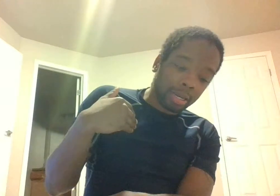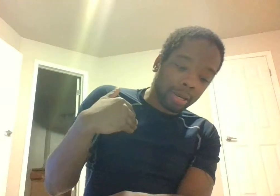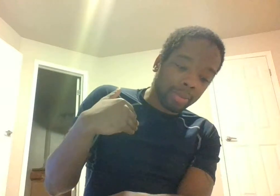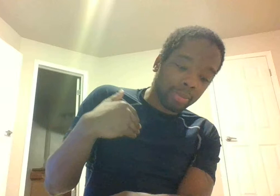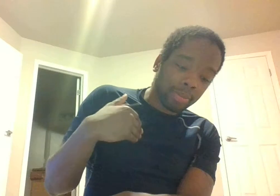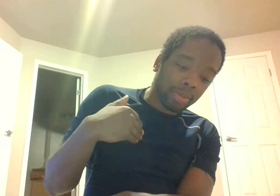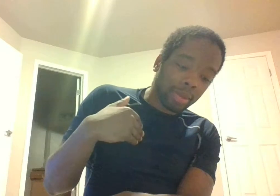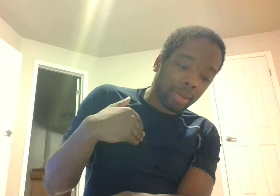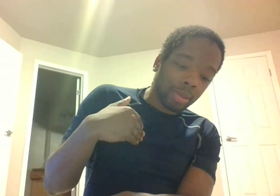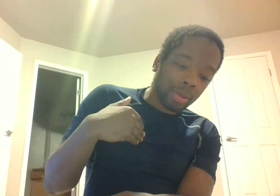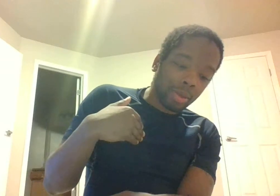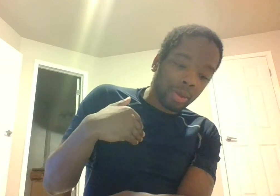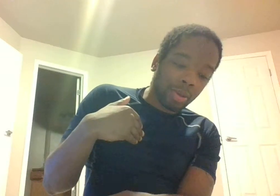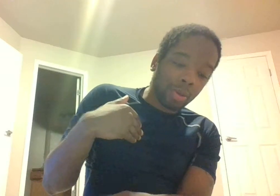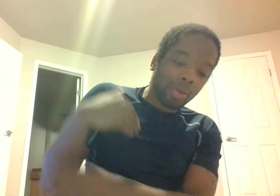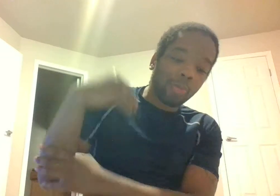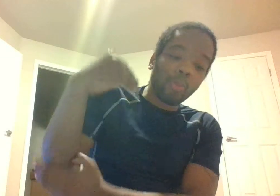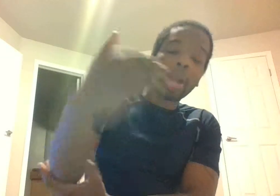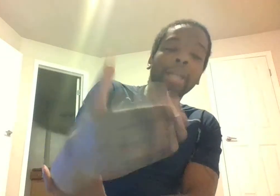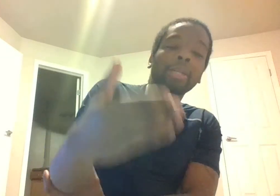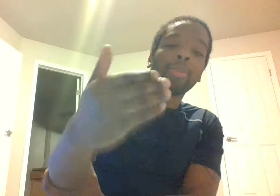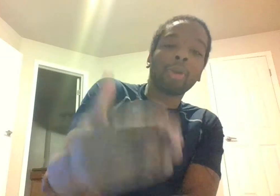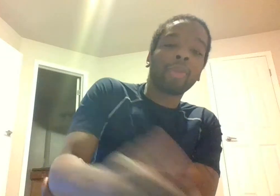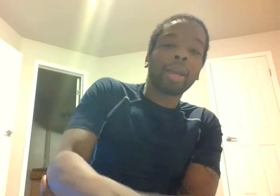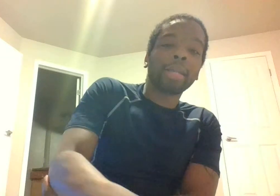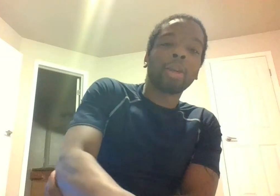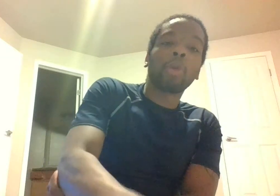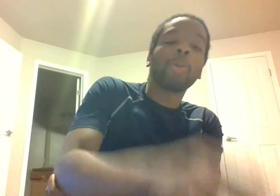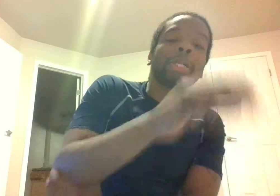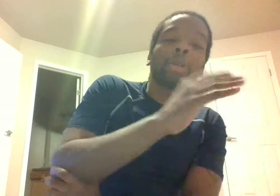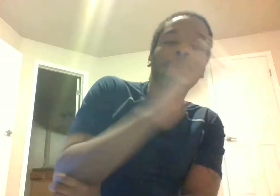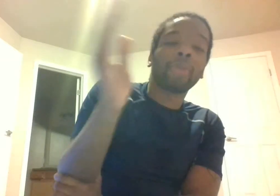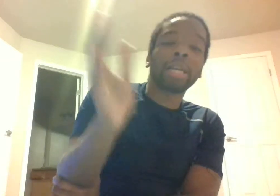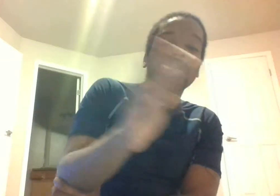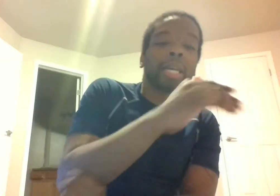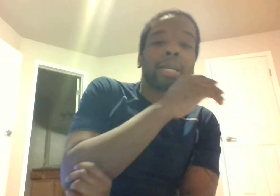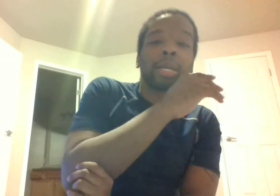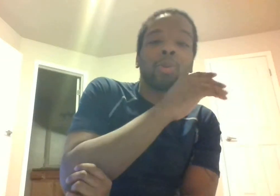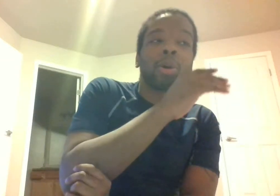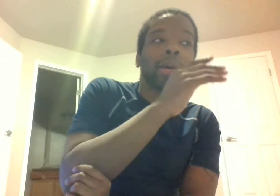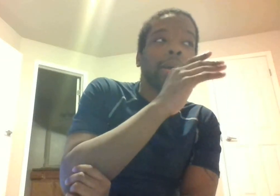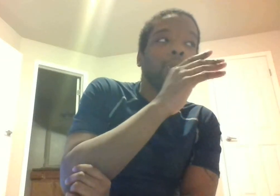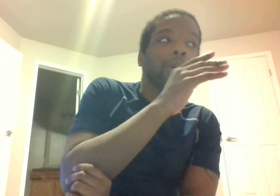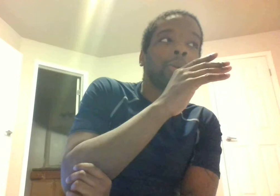regulation purification or recipe purification technique where it will